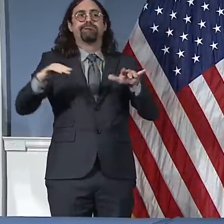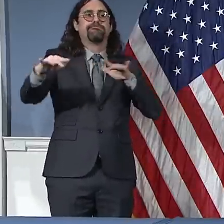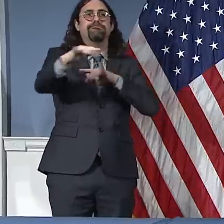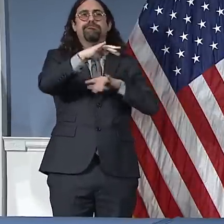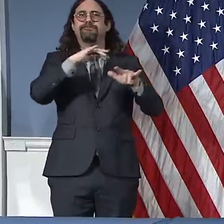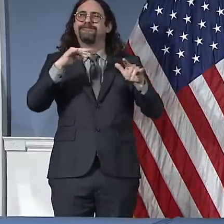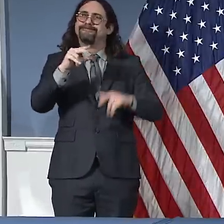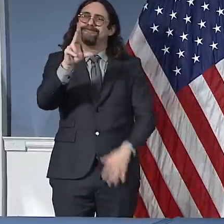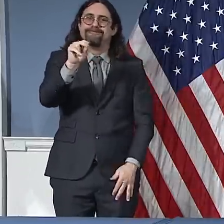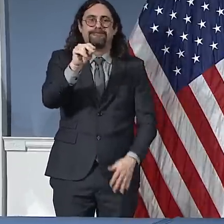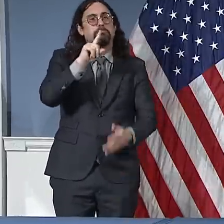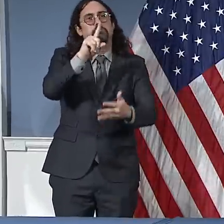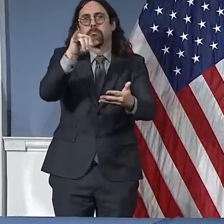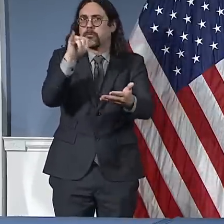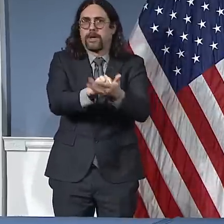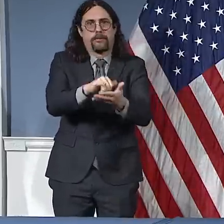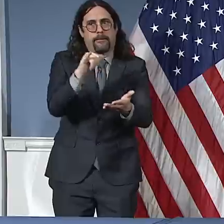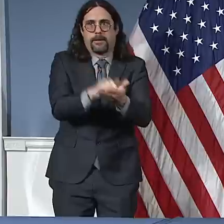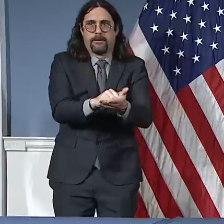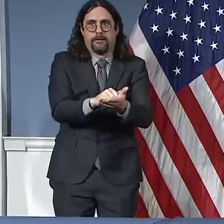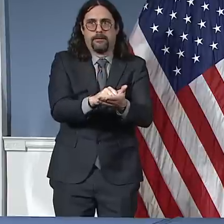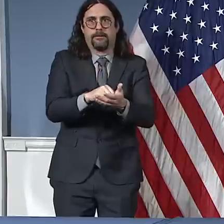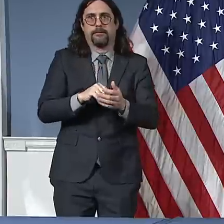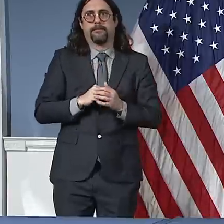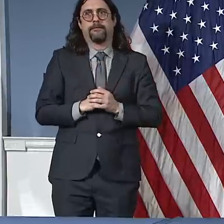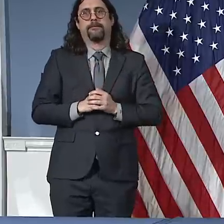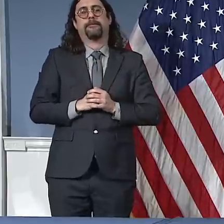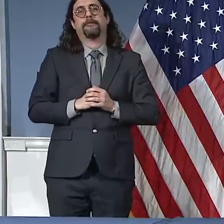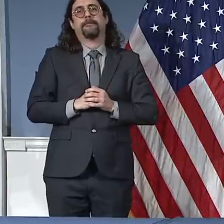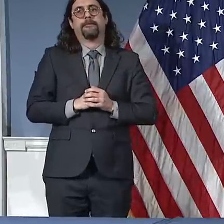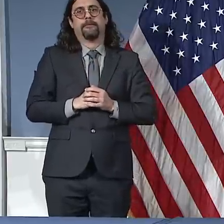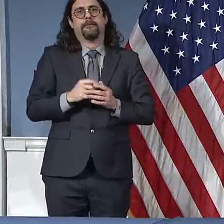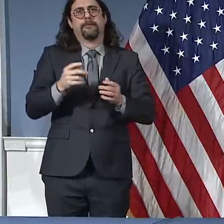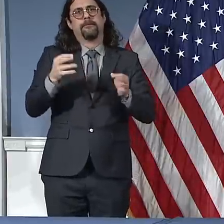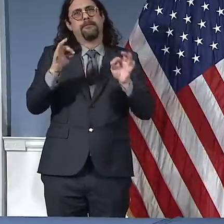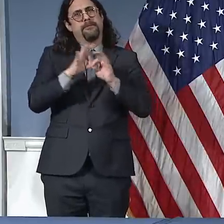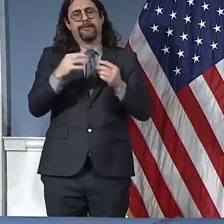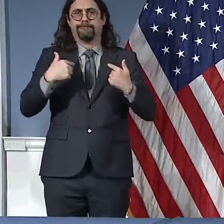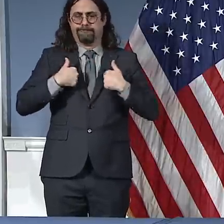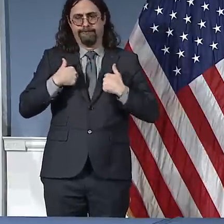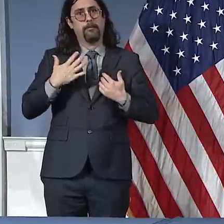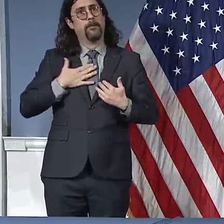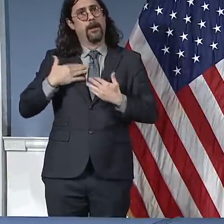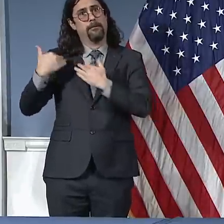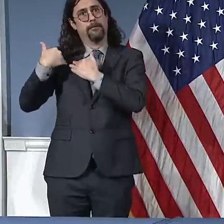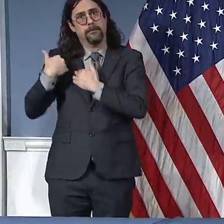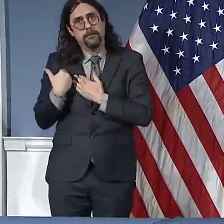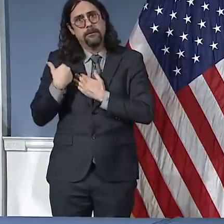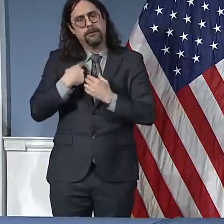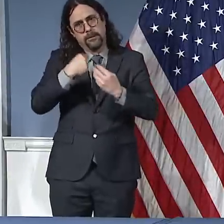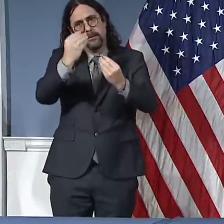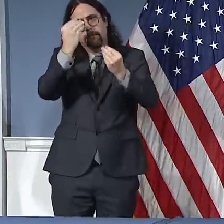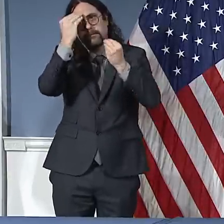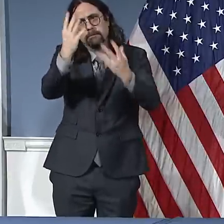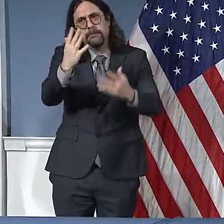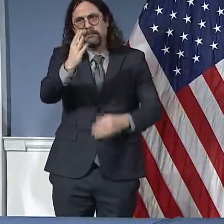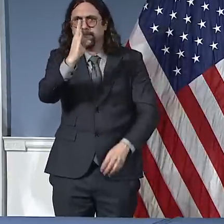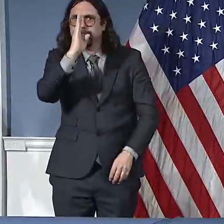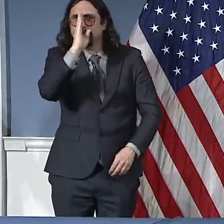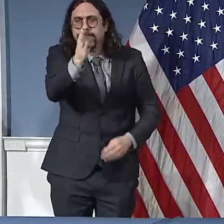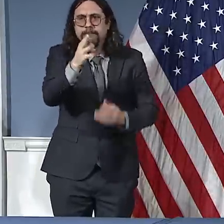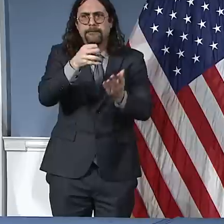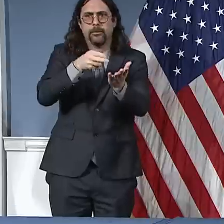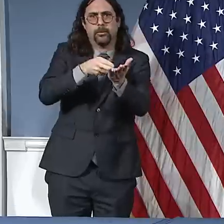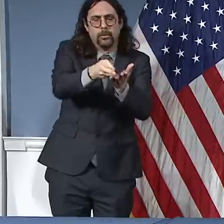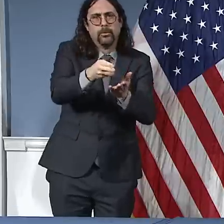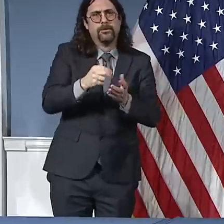all to just, you know, really get our expectations right, really know how to plan, really know how to kind of gird ourselves